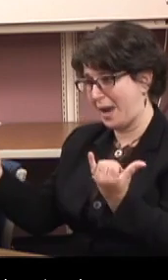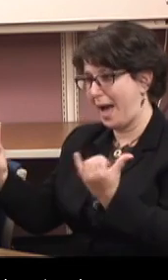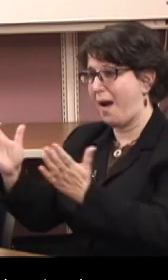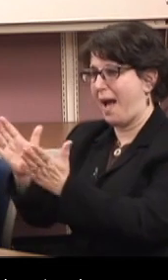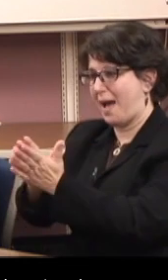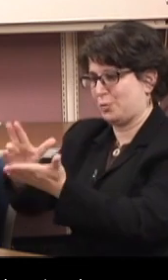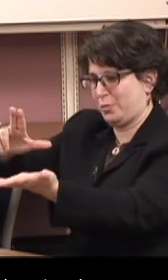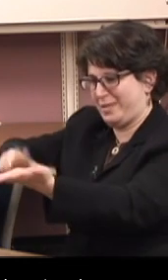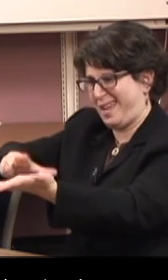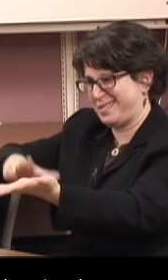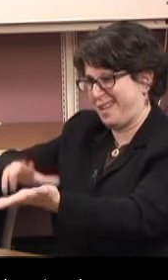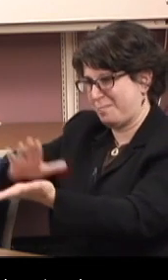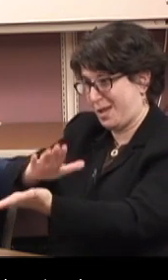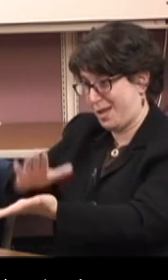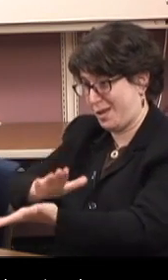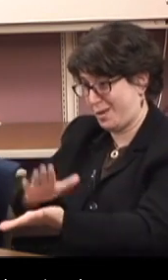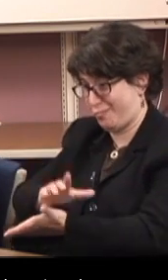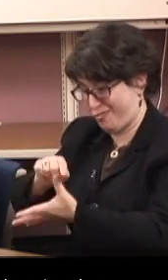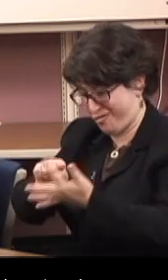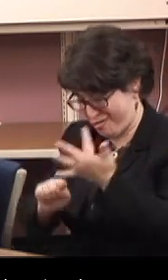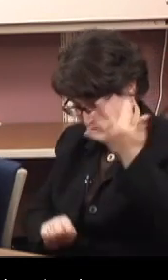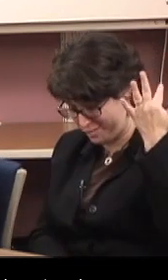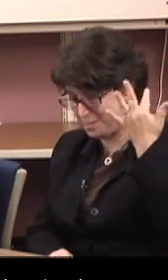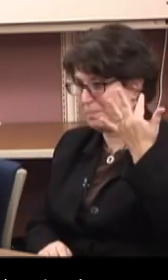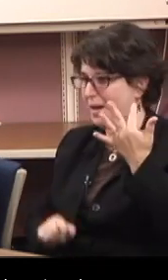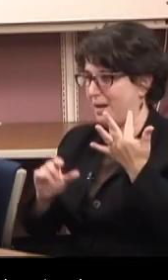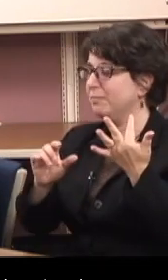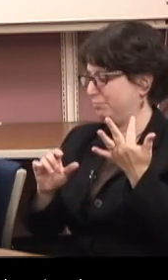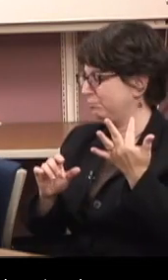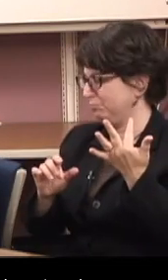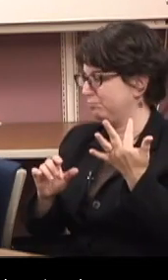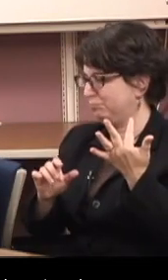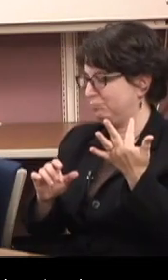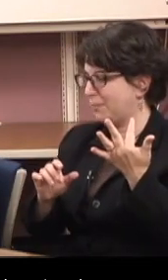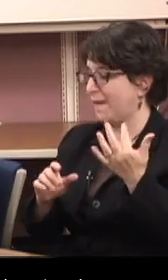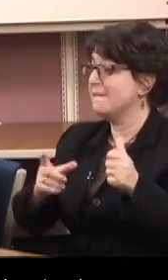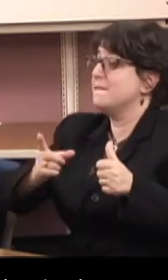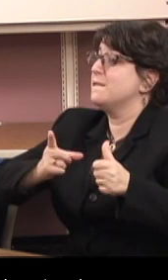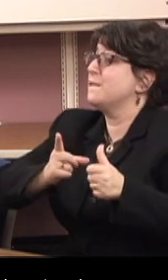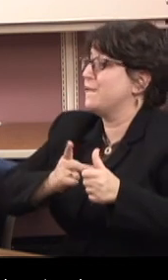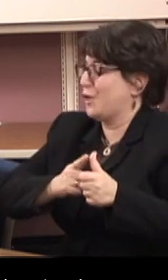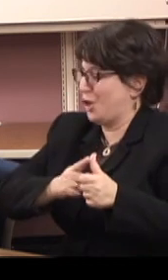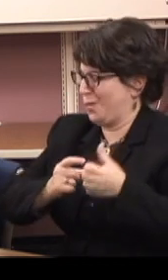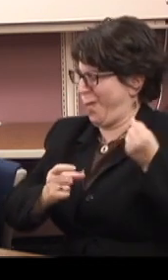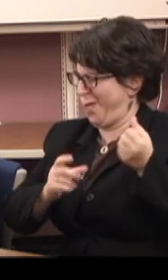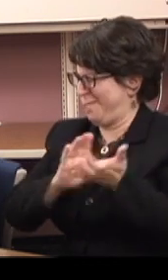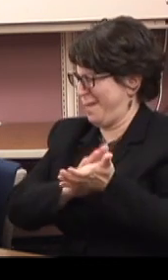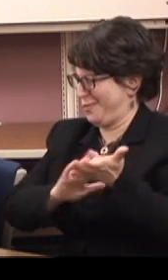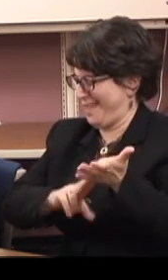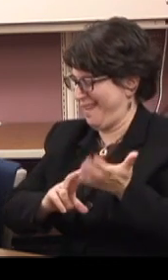forms, but before I do that, what are you going to do for the next three months?